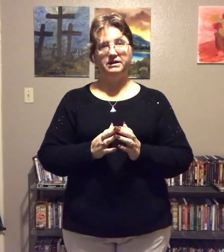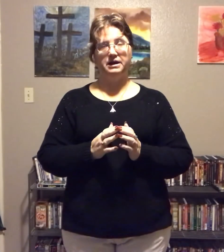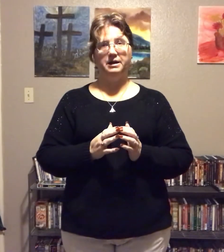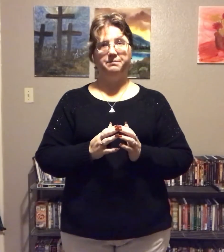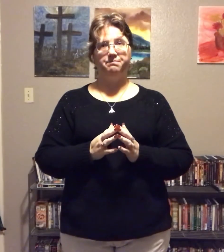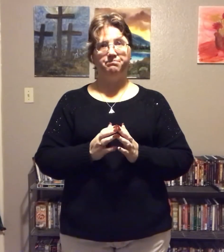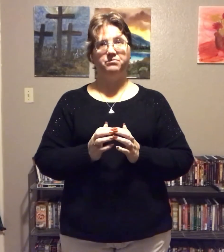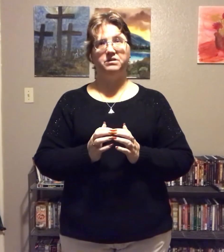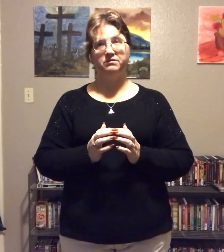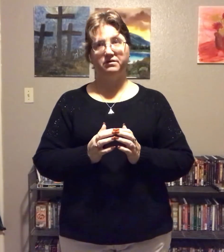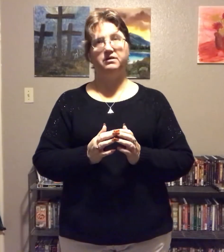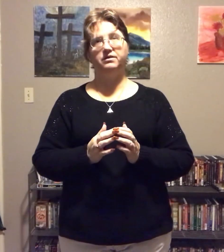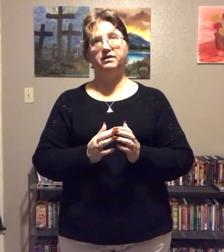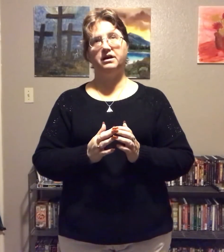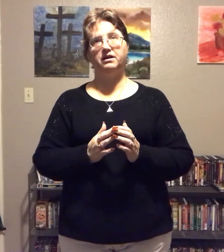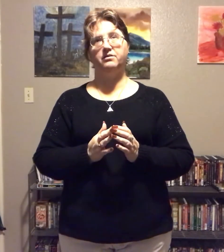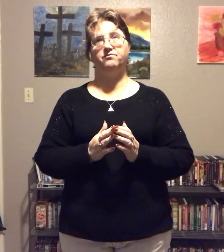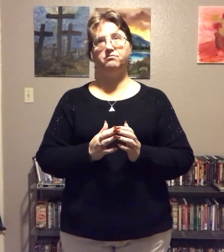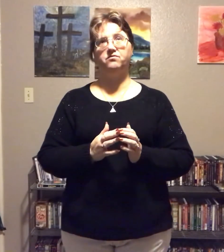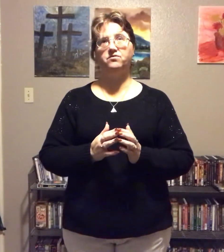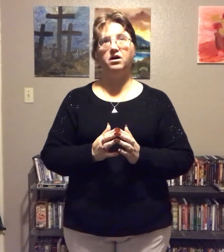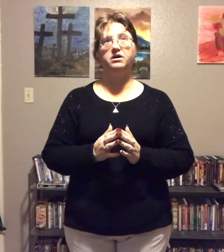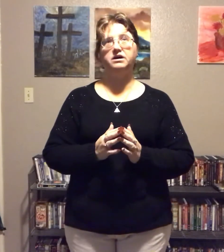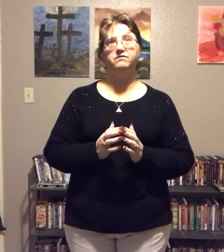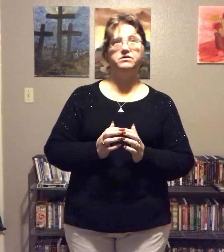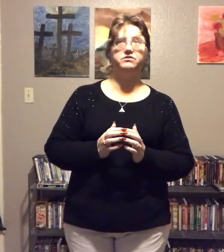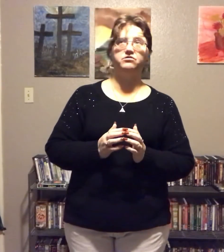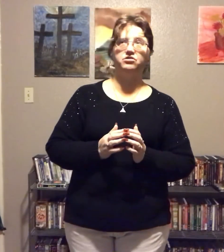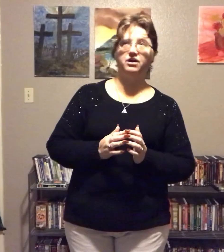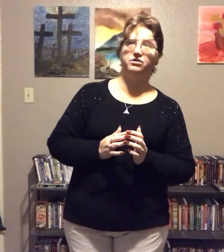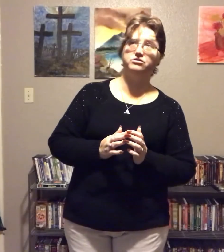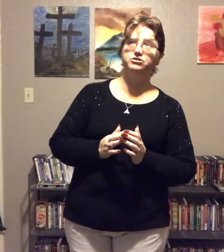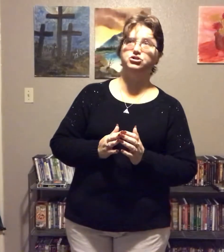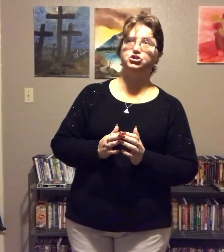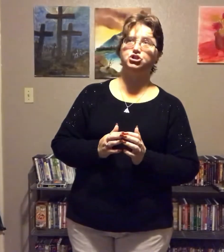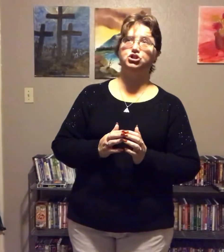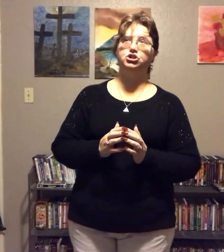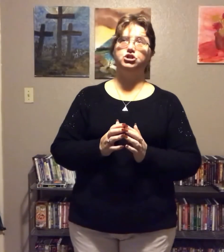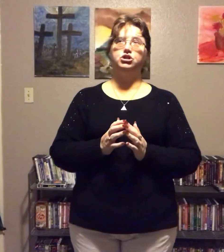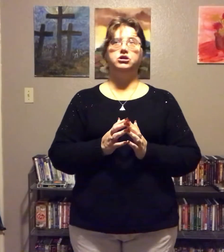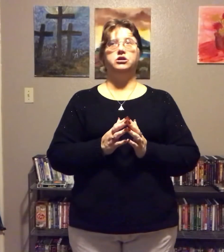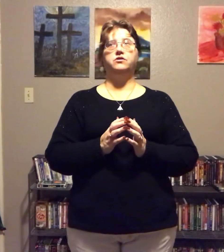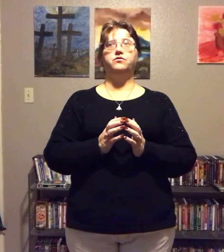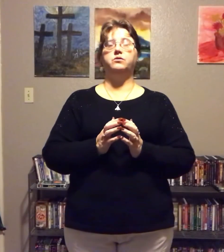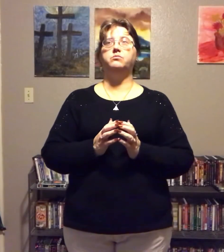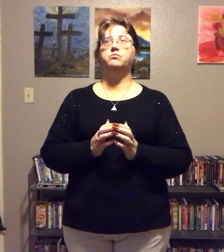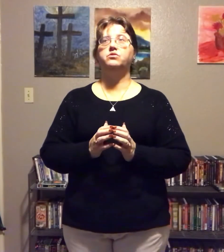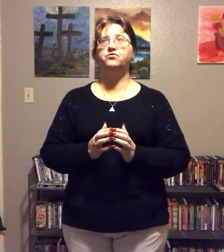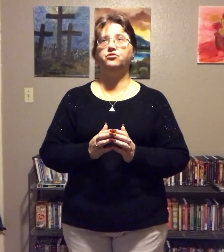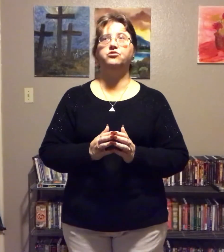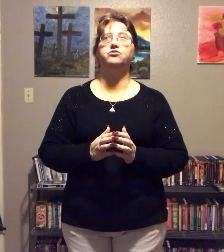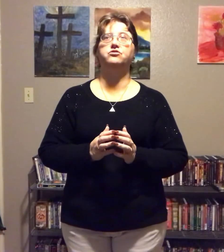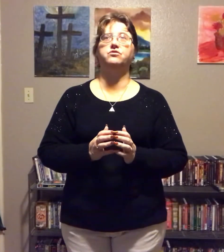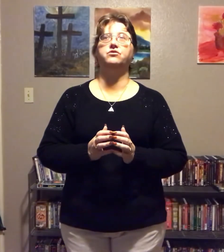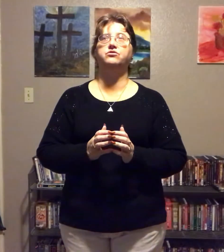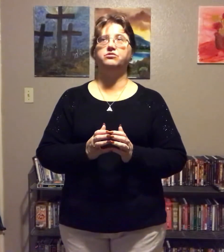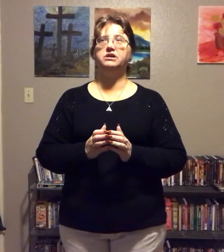seeing that I'm not given this challenge from the first of the 30